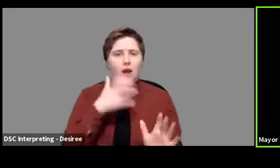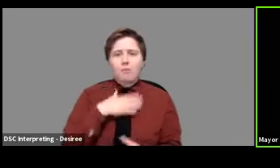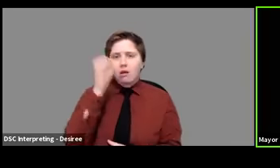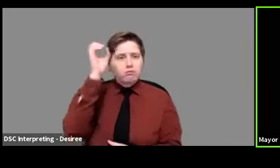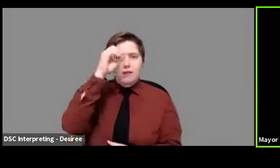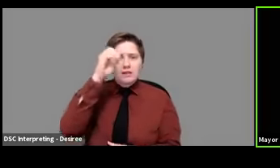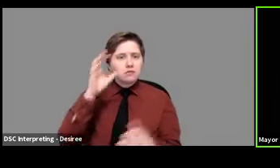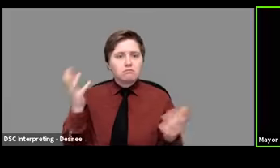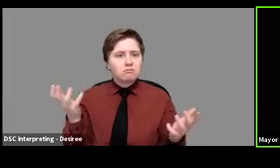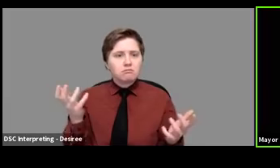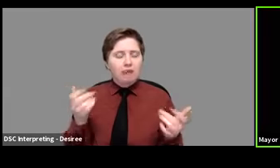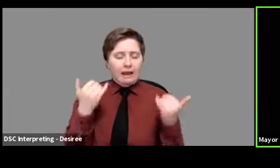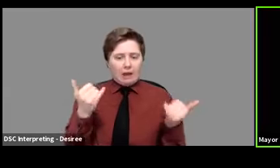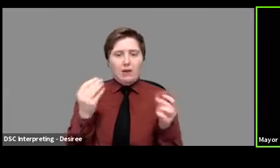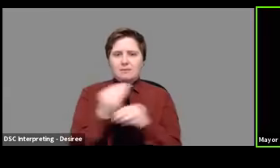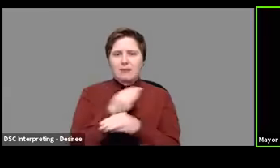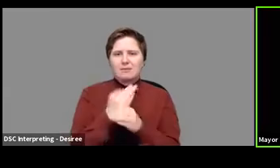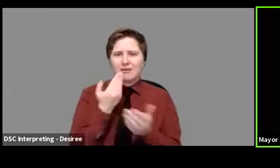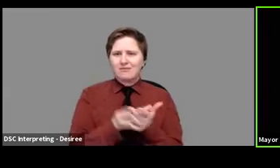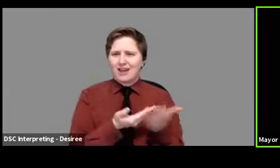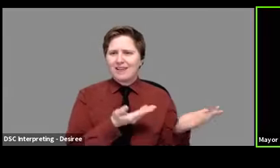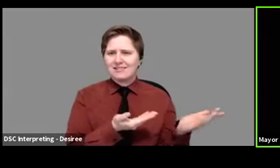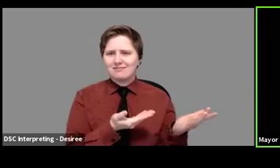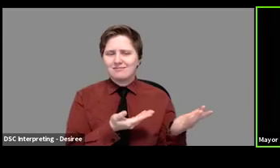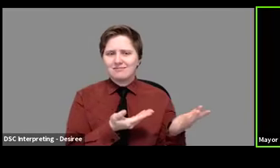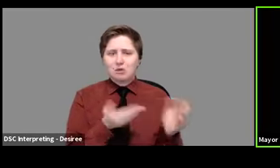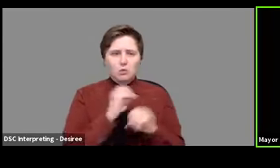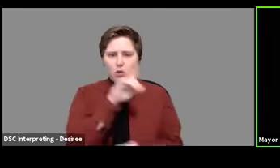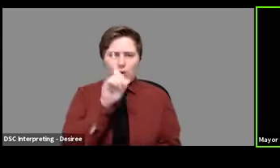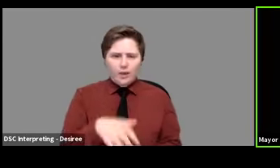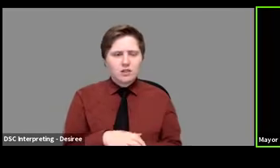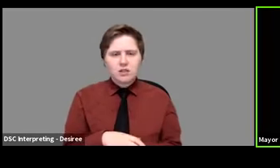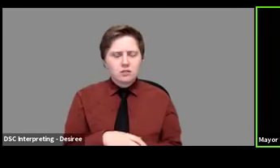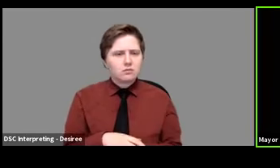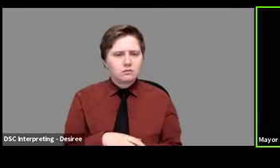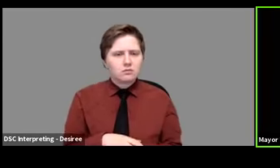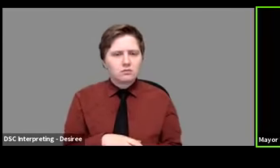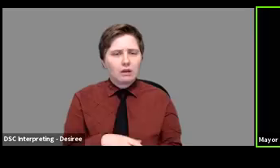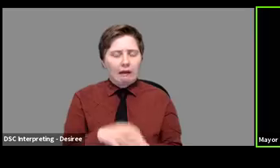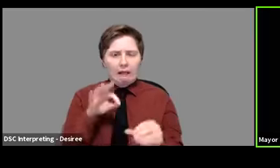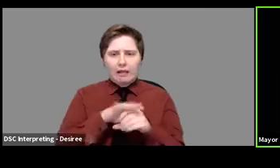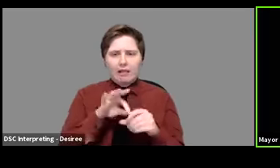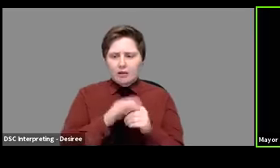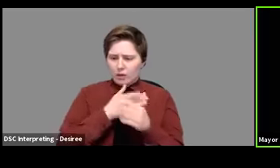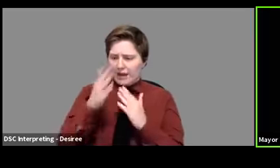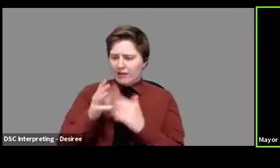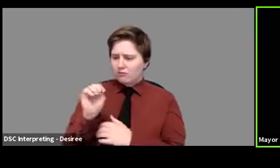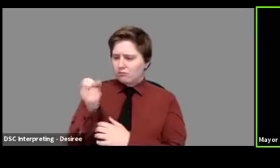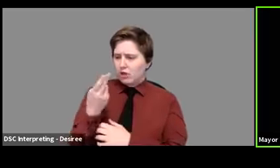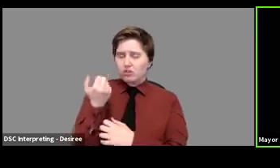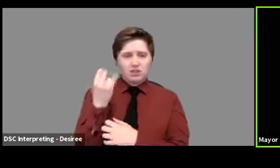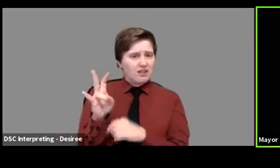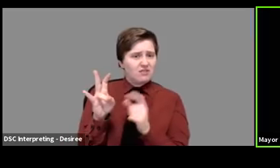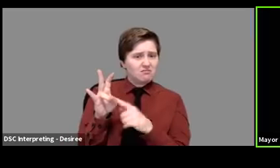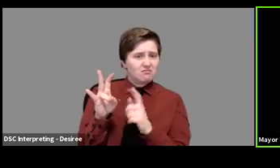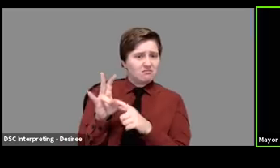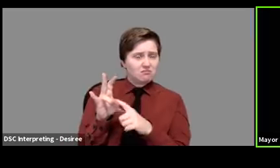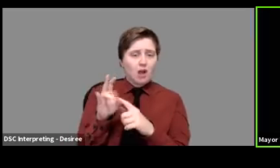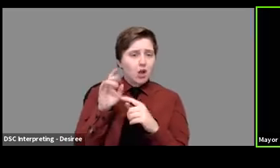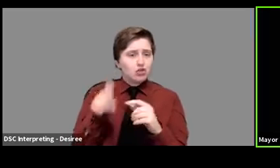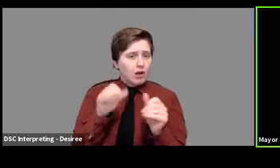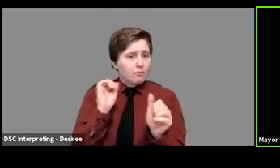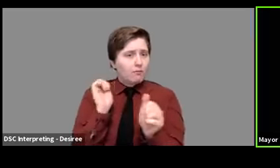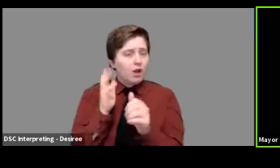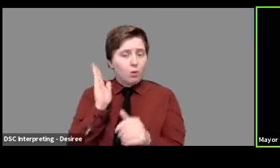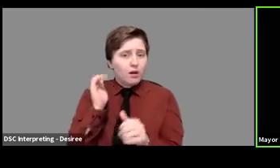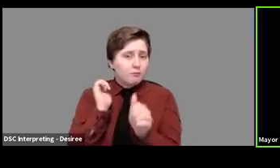that this is now a mathematical fact. There's no question. The, the, an election that would have ended on March 17th, uh, issue one would have passed,